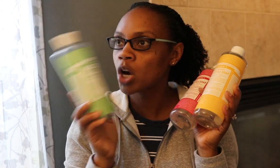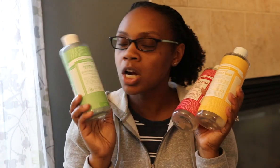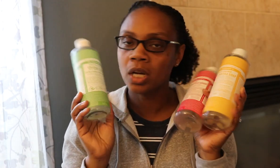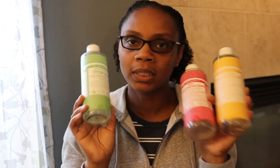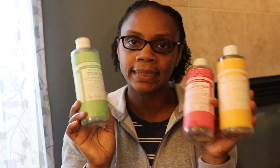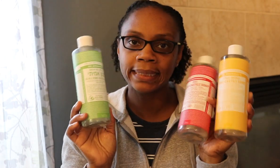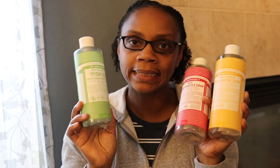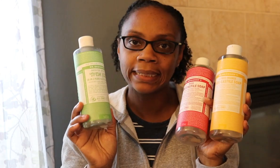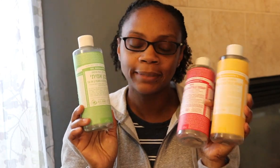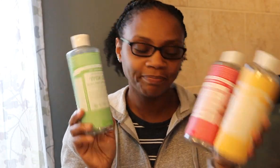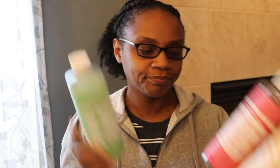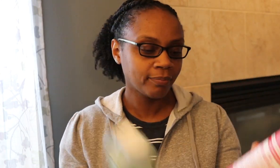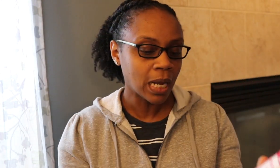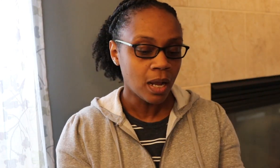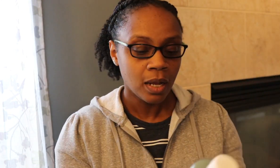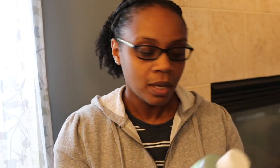Yes, I absolutely love these.